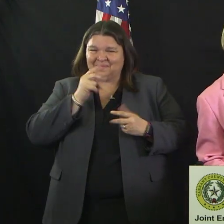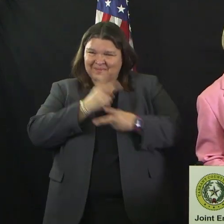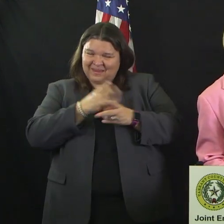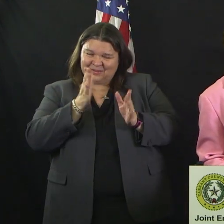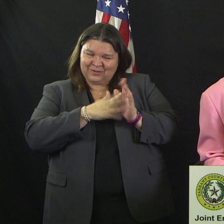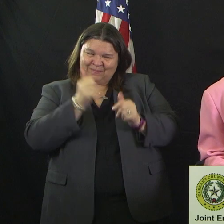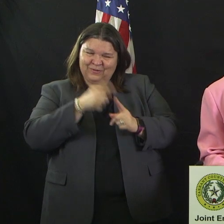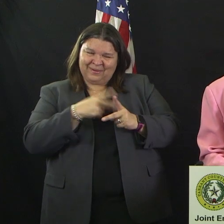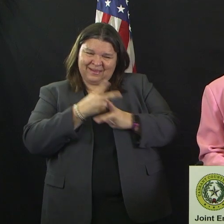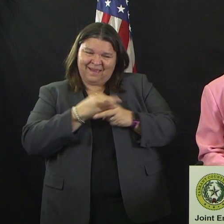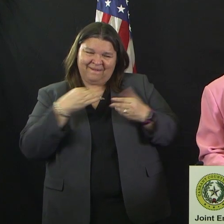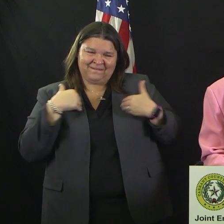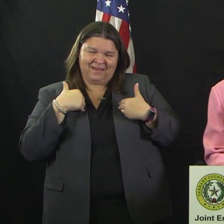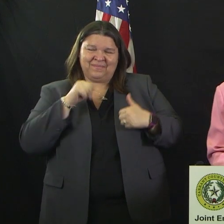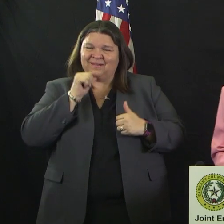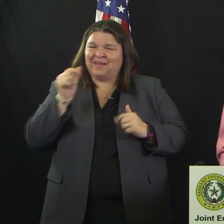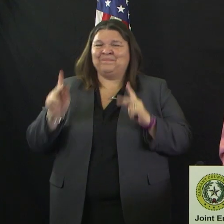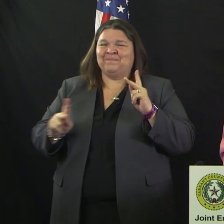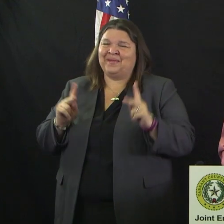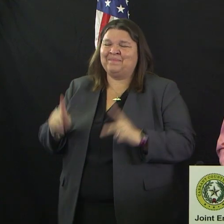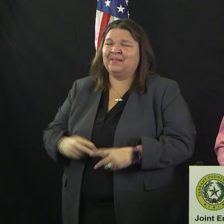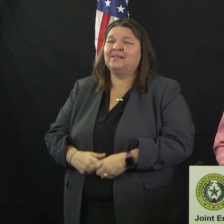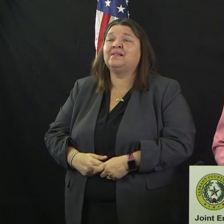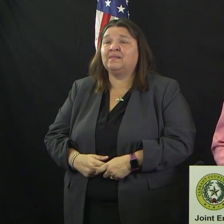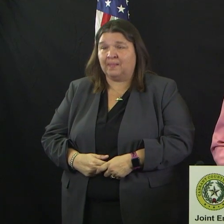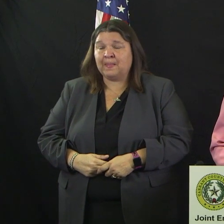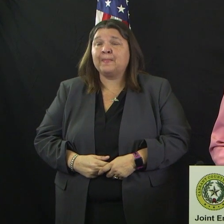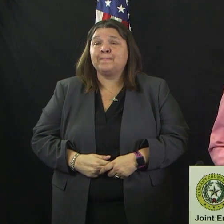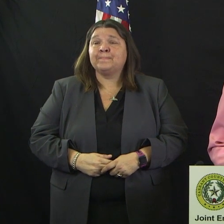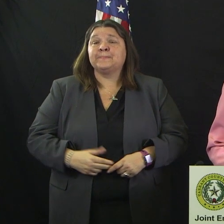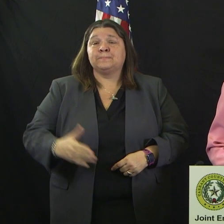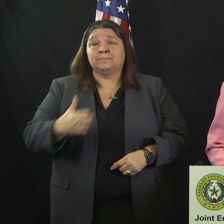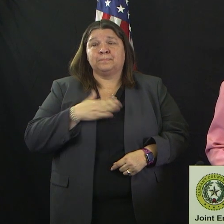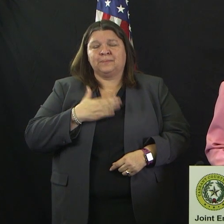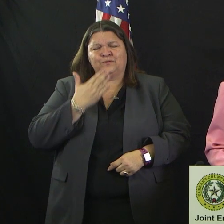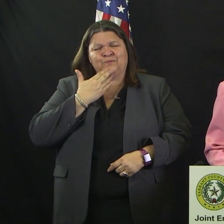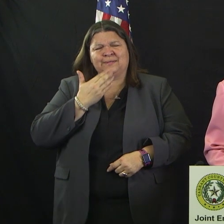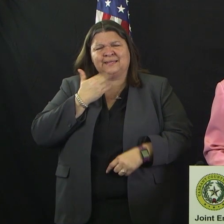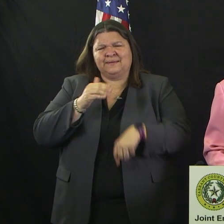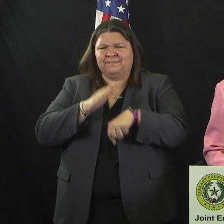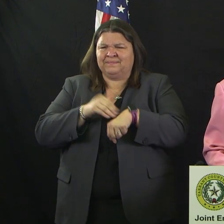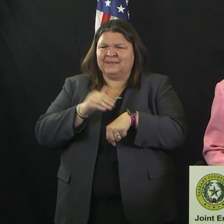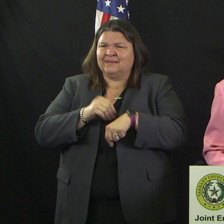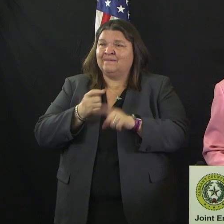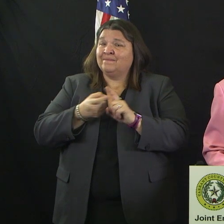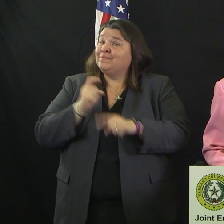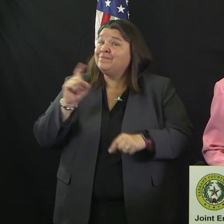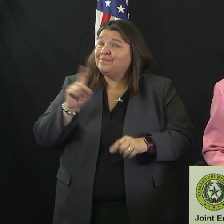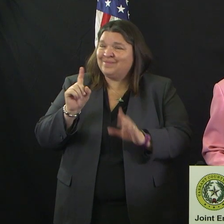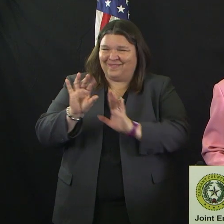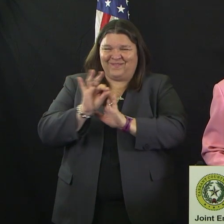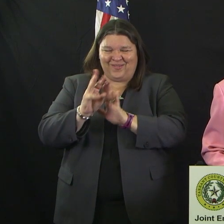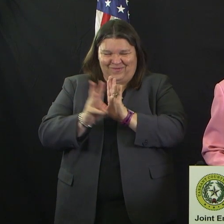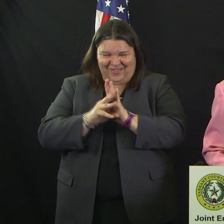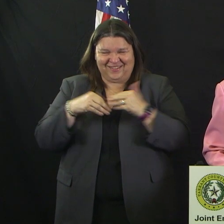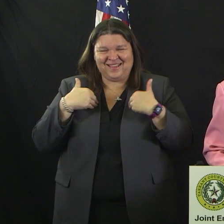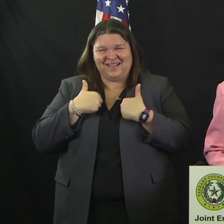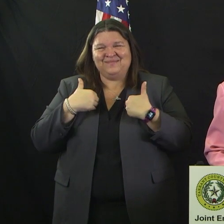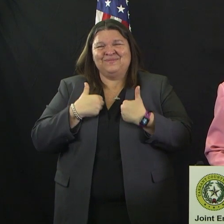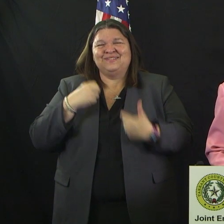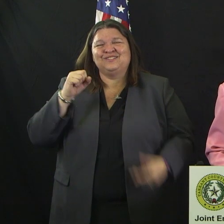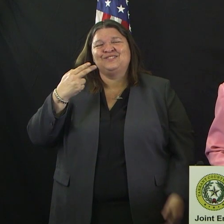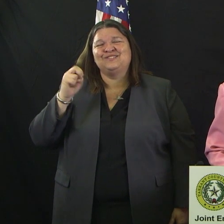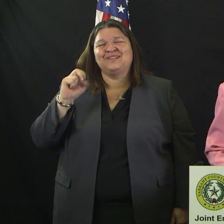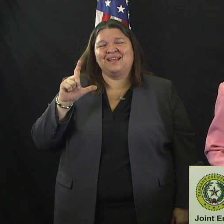came from our animal shelter and she's quite a pistol. I couldn't do without any of my pets. So I want to close tonight and I just want to